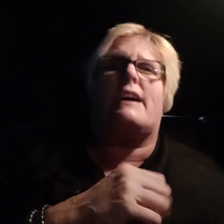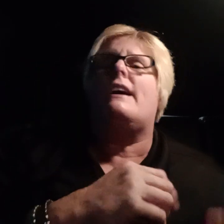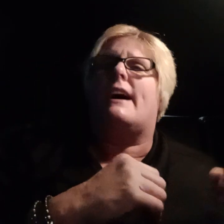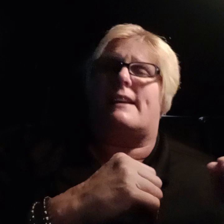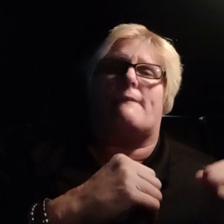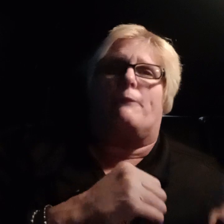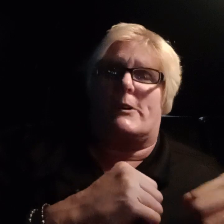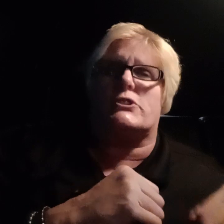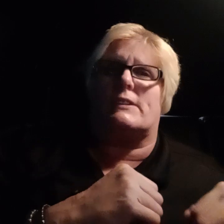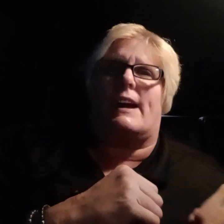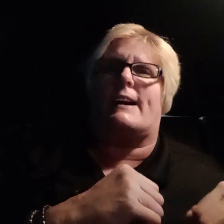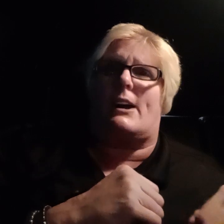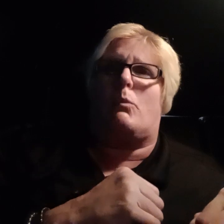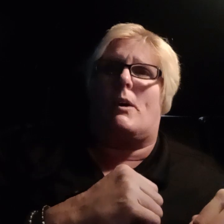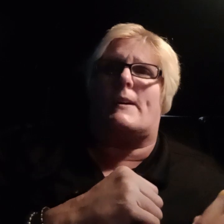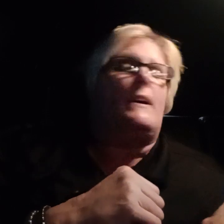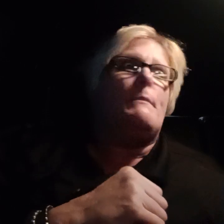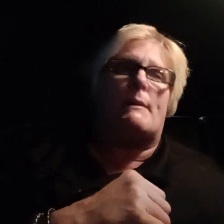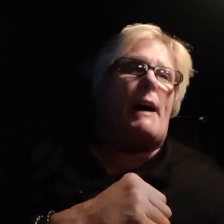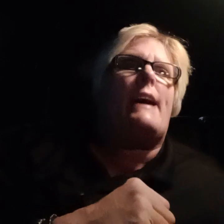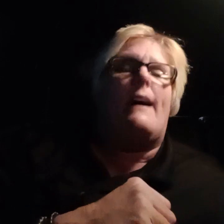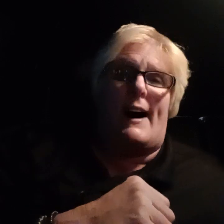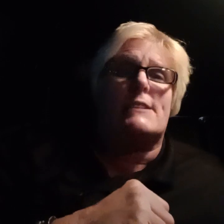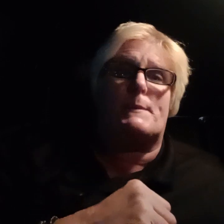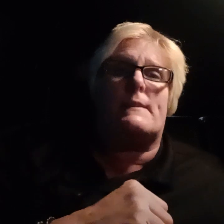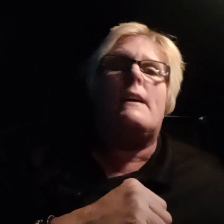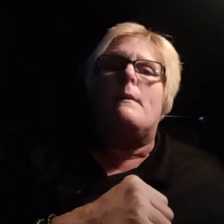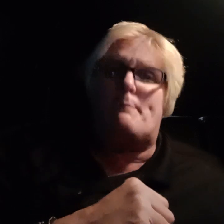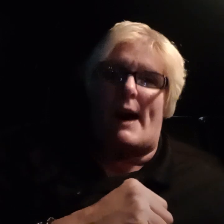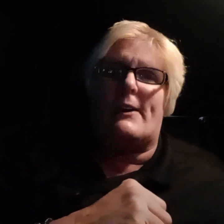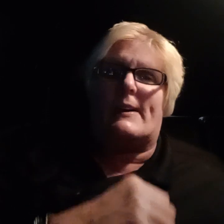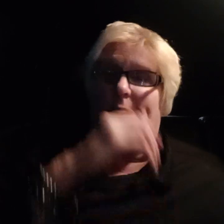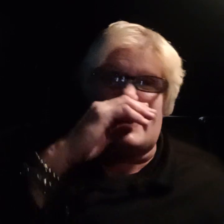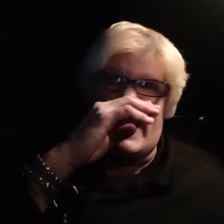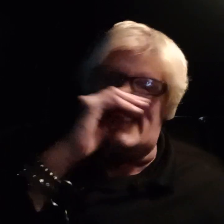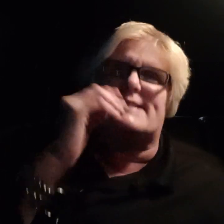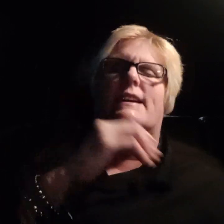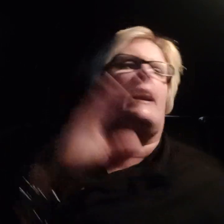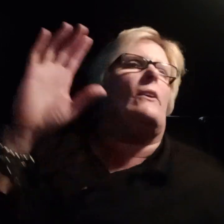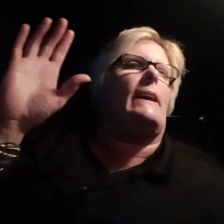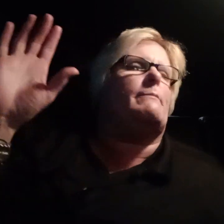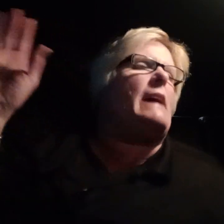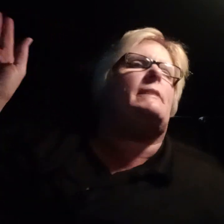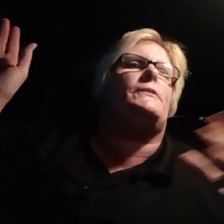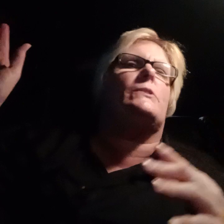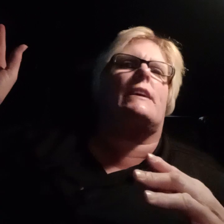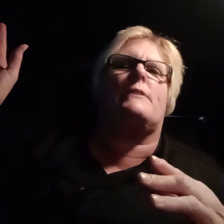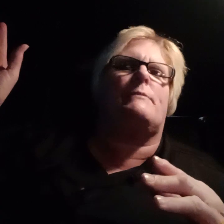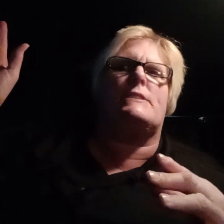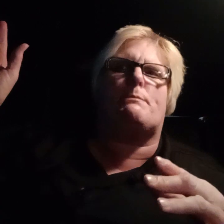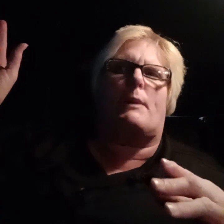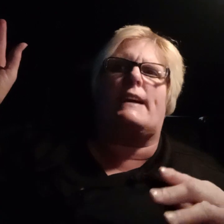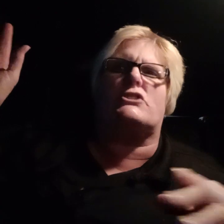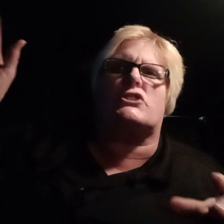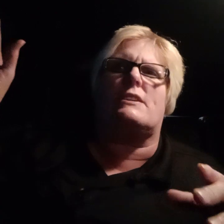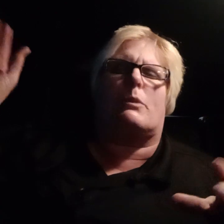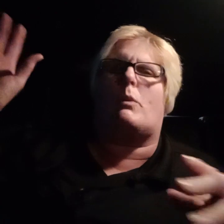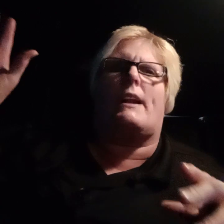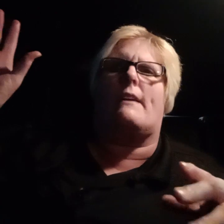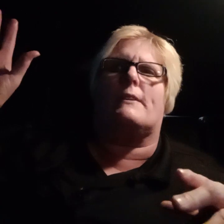And unfortunately, I got to work. But my husband better at least, okay, maybe if you give him his brake shit or whatever,